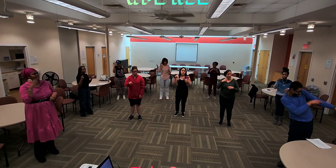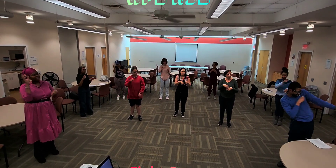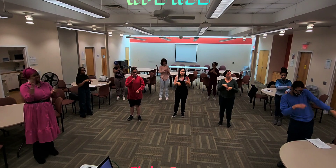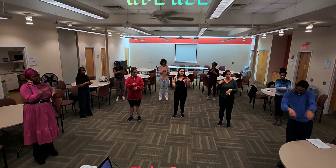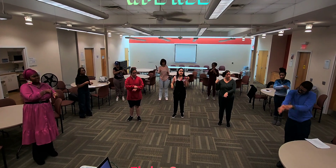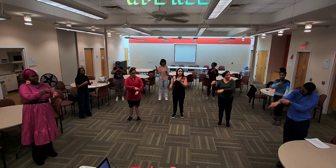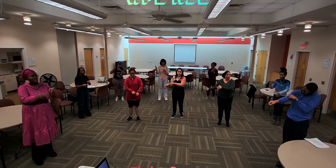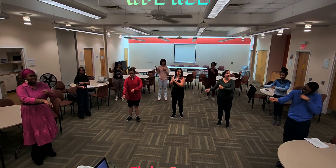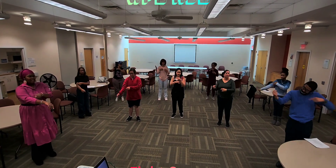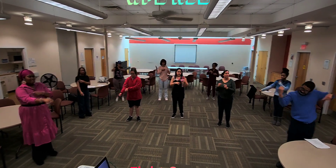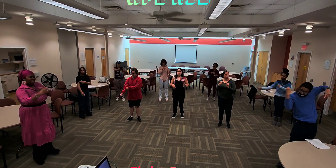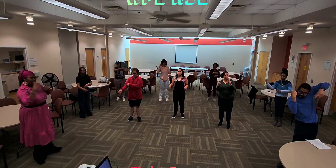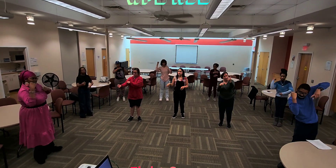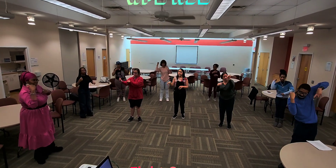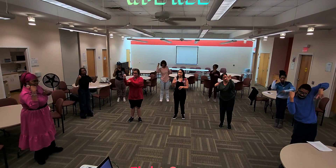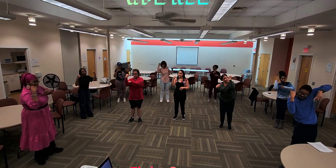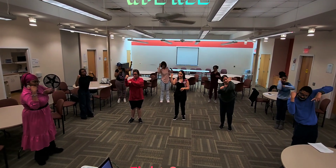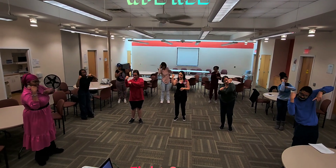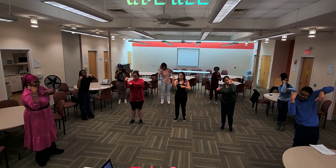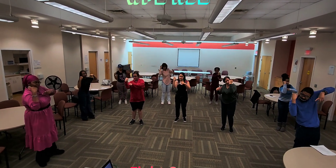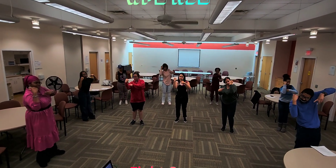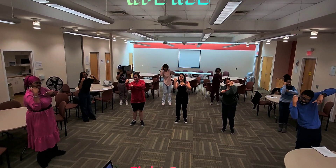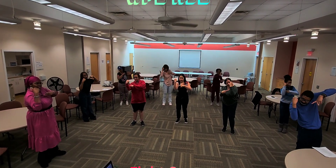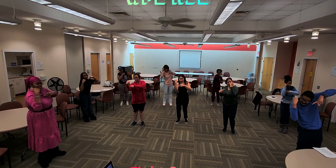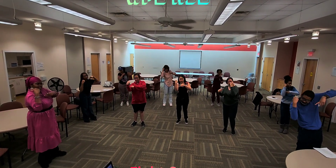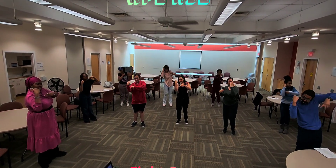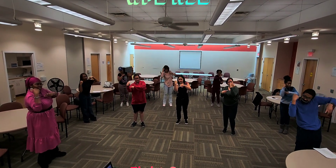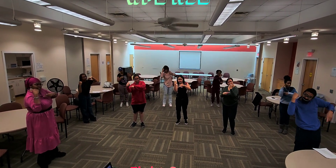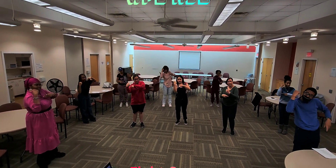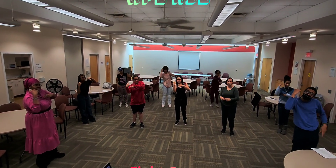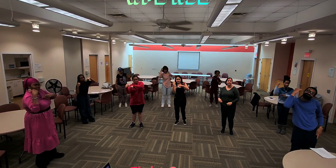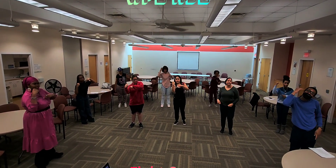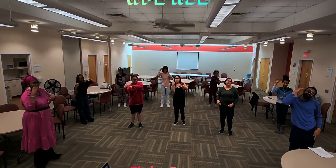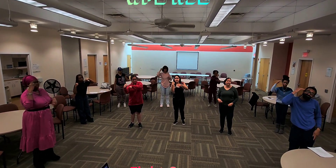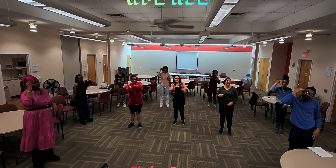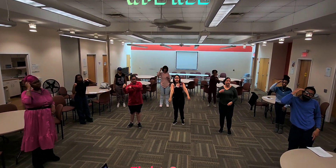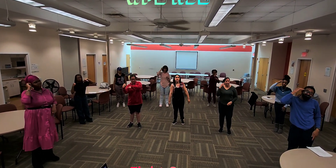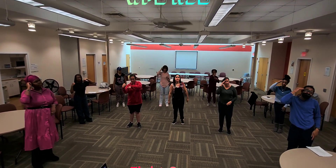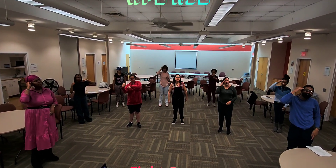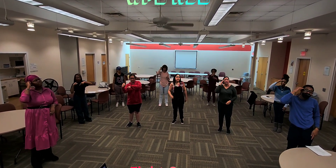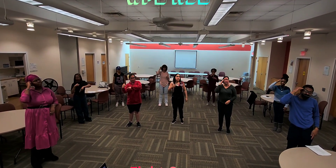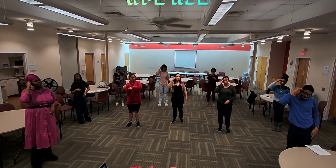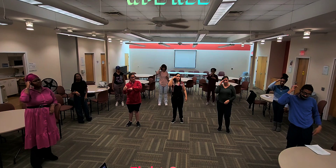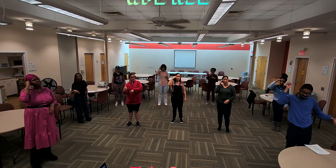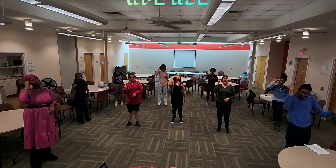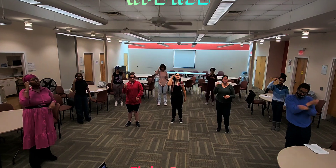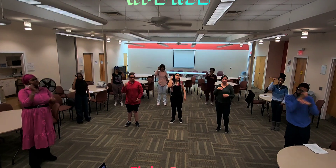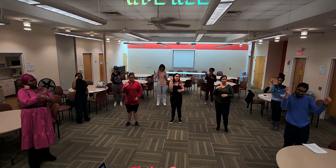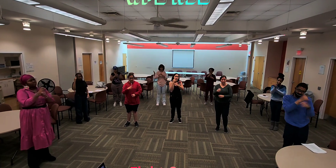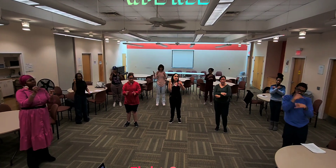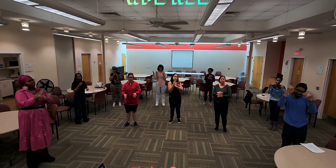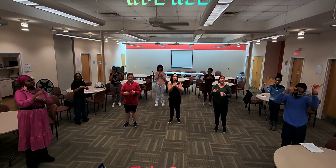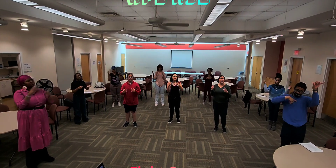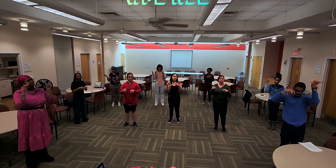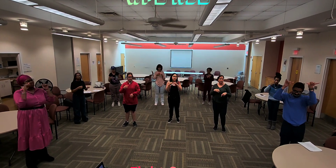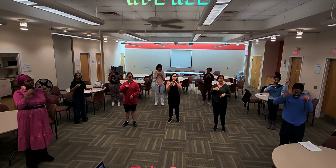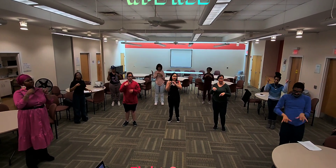I've still got a lot of fight left in me No, I've still got a lot of fight